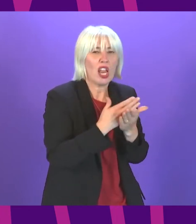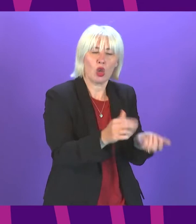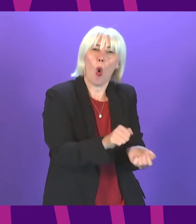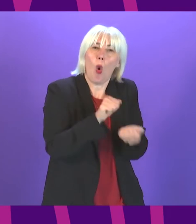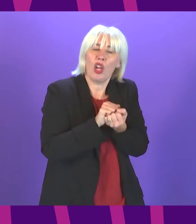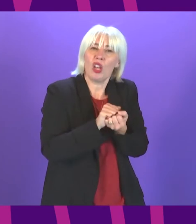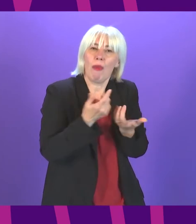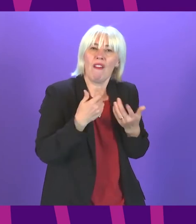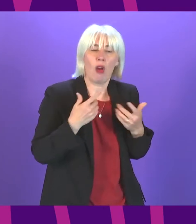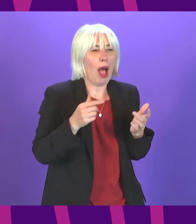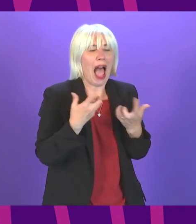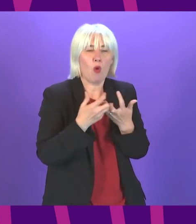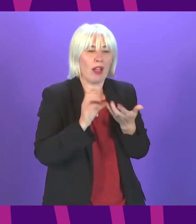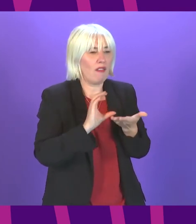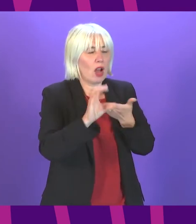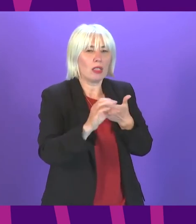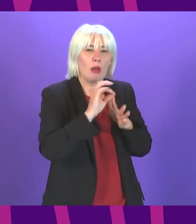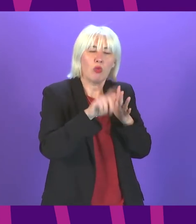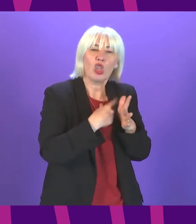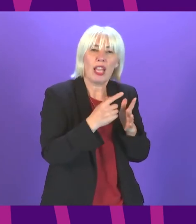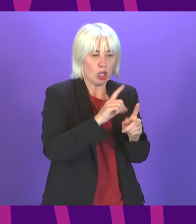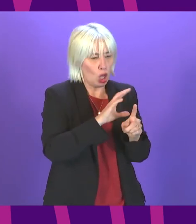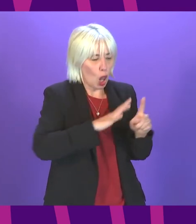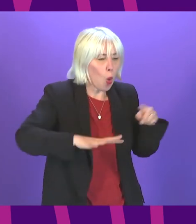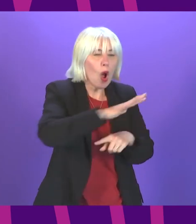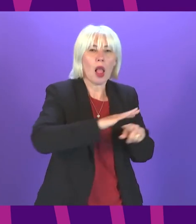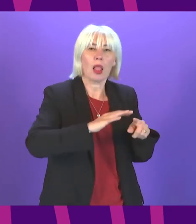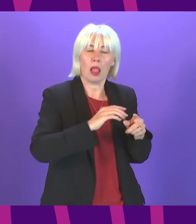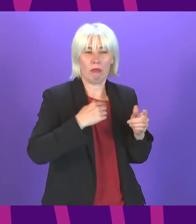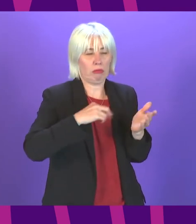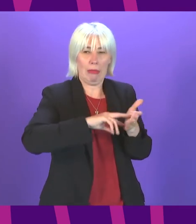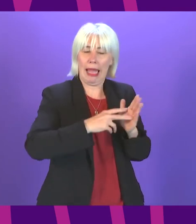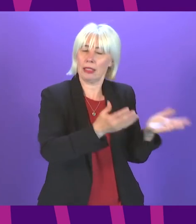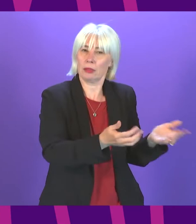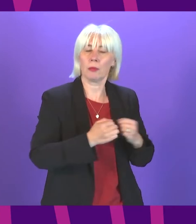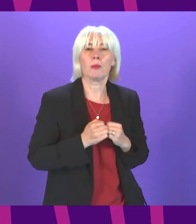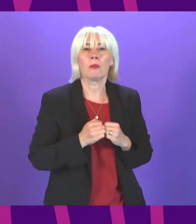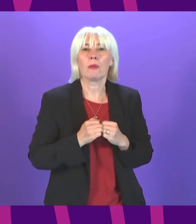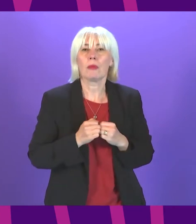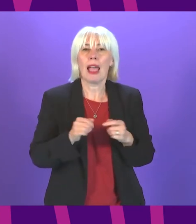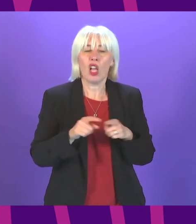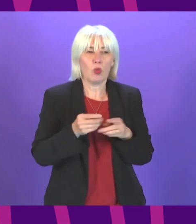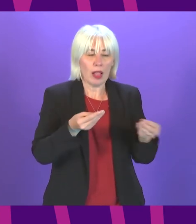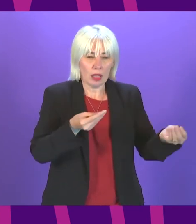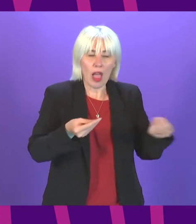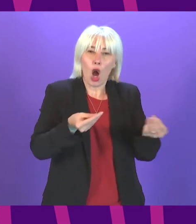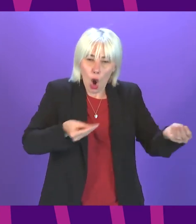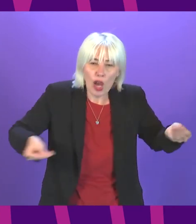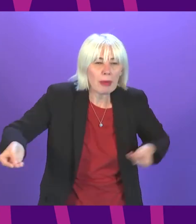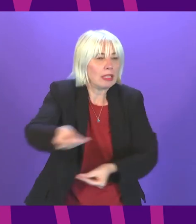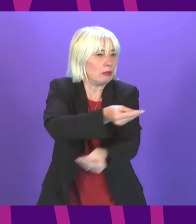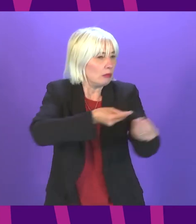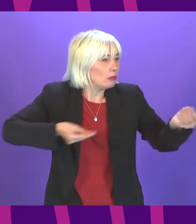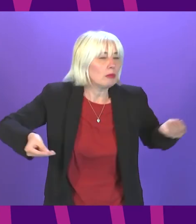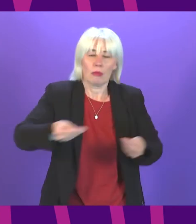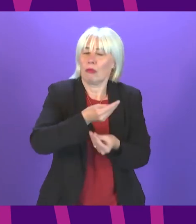developments to help fund projects identified in their local area plan A circular economy is important to make this work